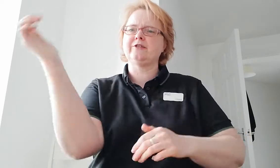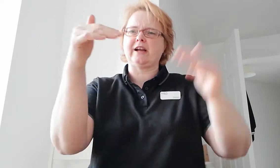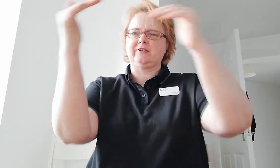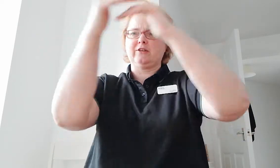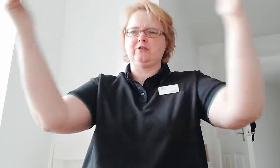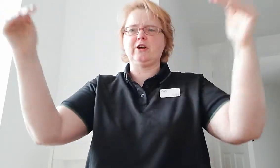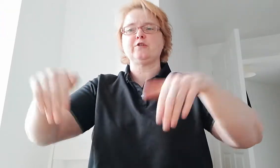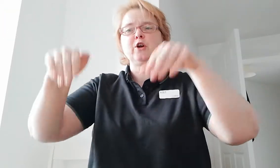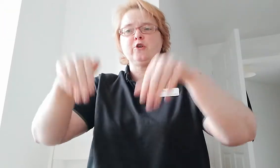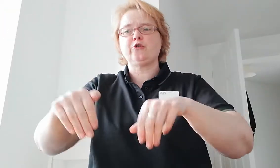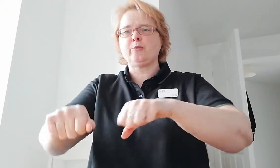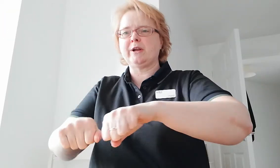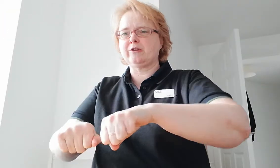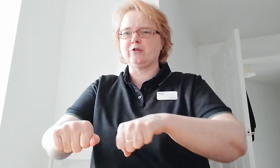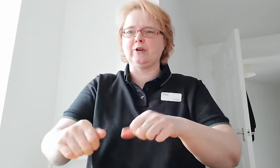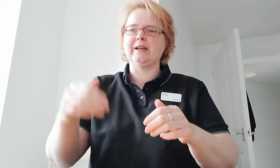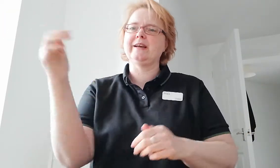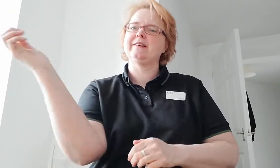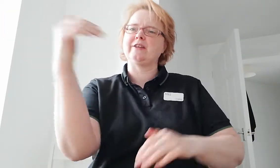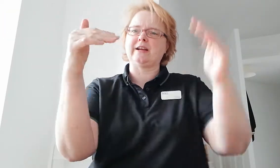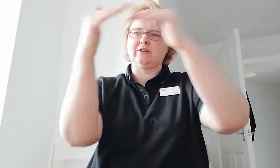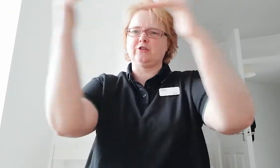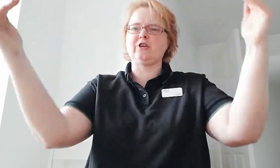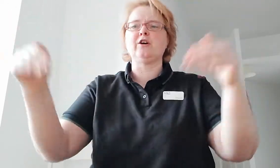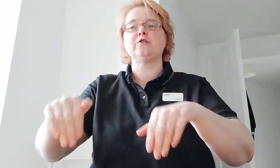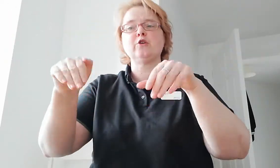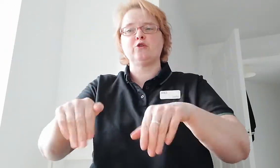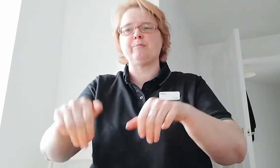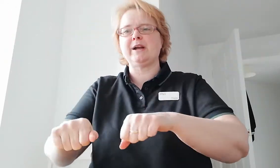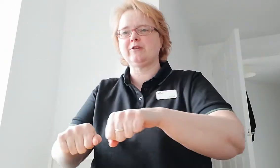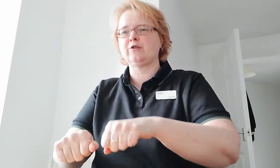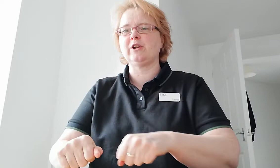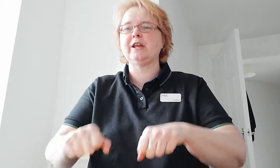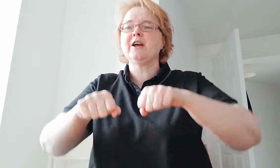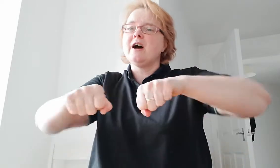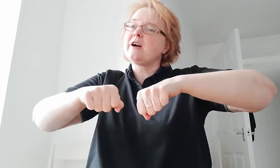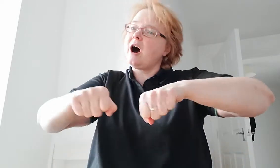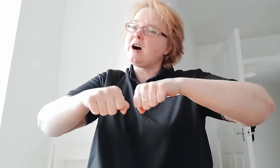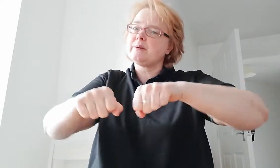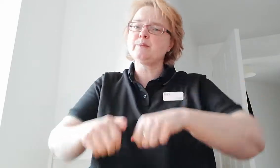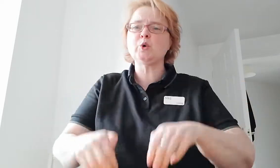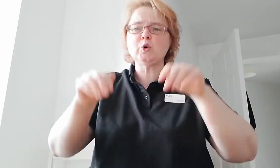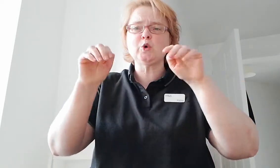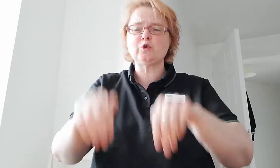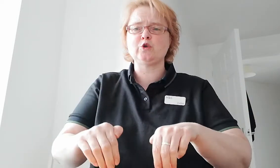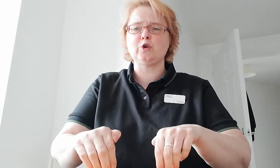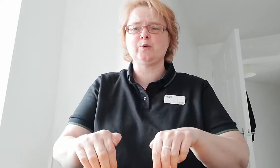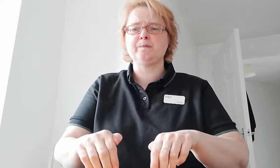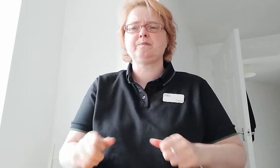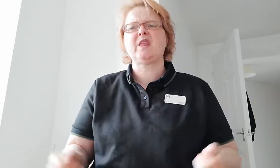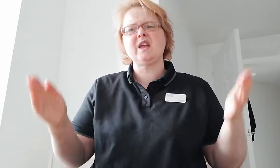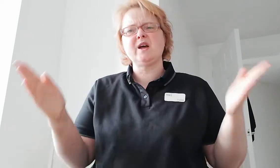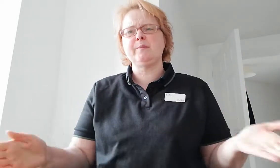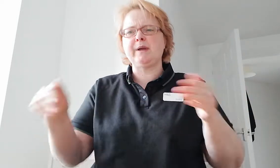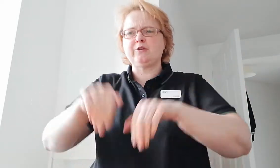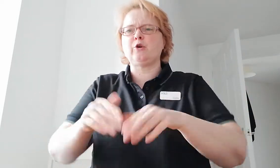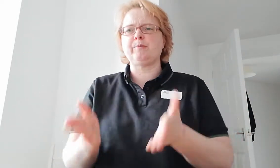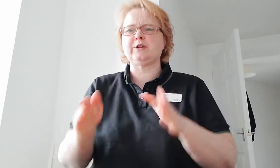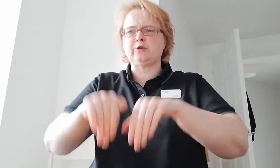stack the shelves, shopping trolley, stack the shelves, shopping trolley. Cardboard shop, big shop, little